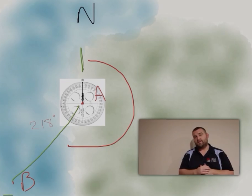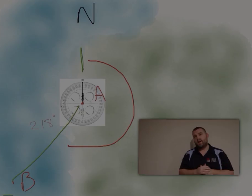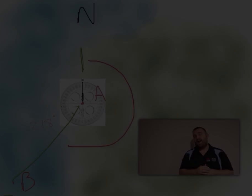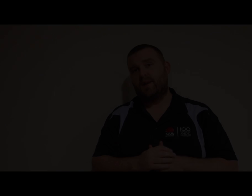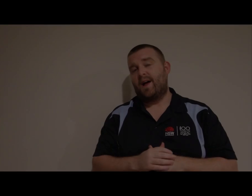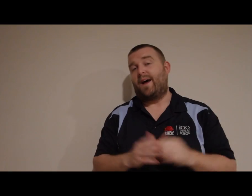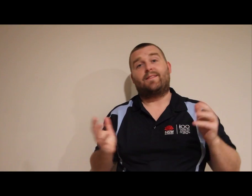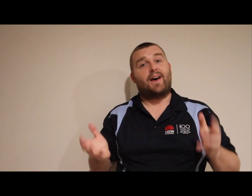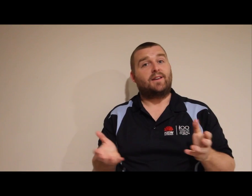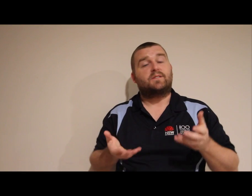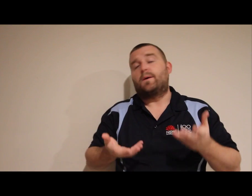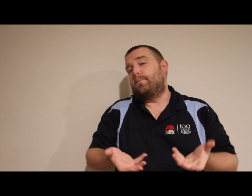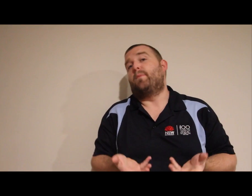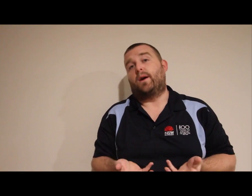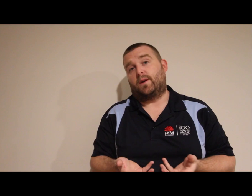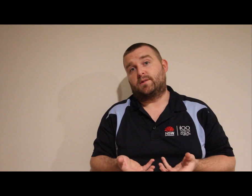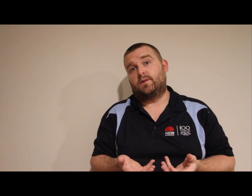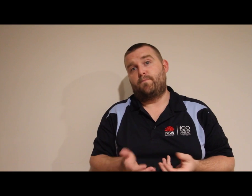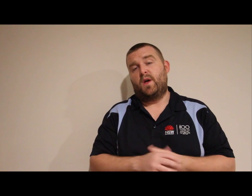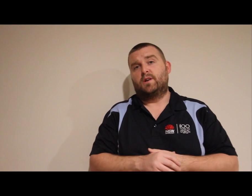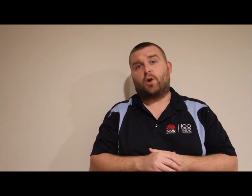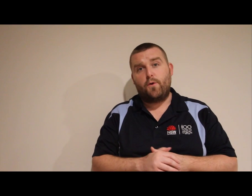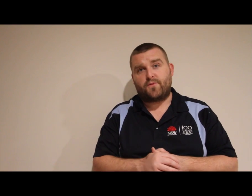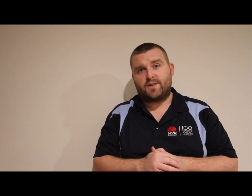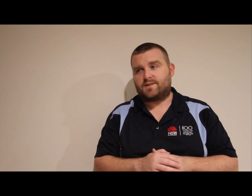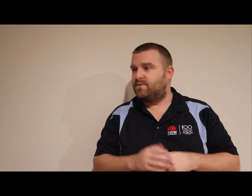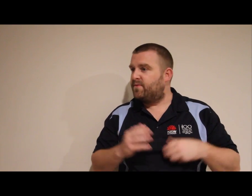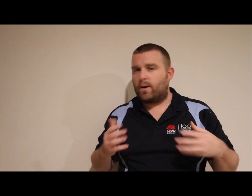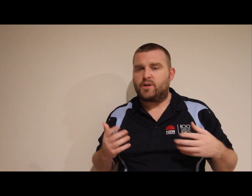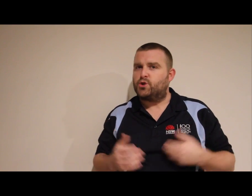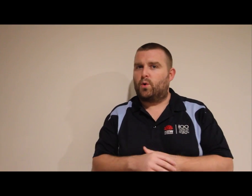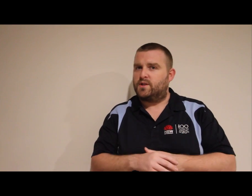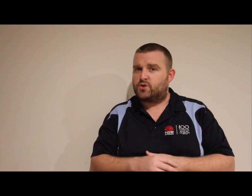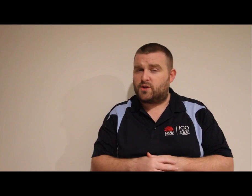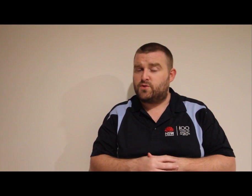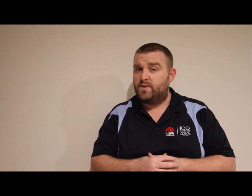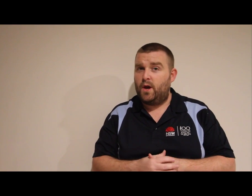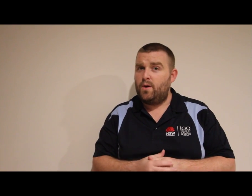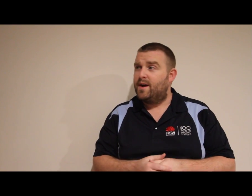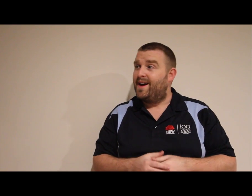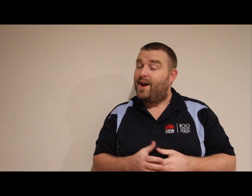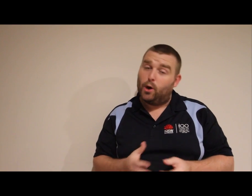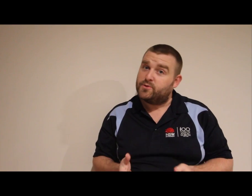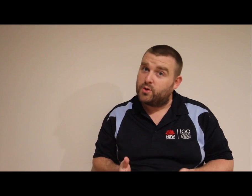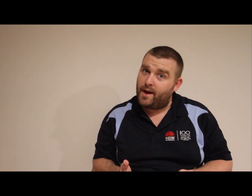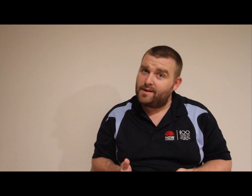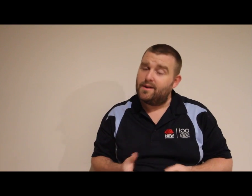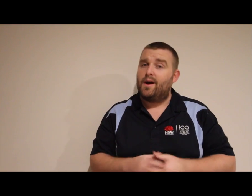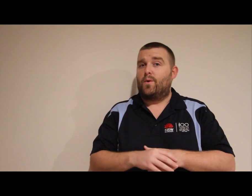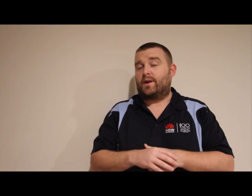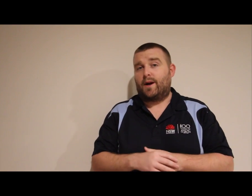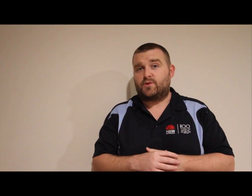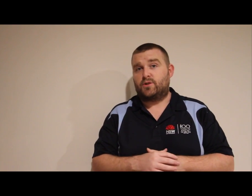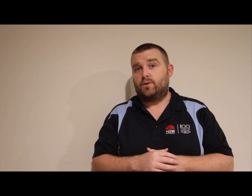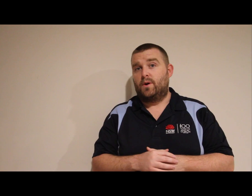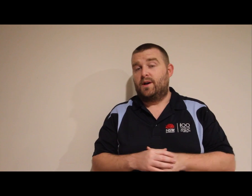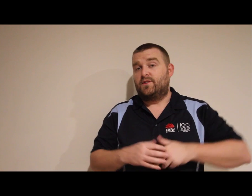things and that is bearings. So hopefully this very short instructional video helped you out when it comes to the